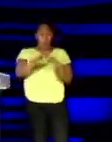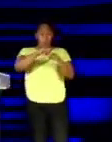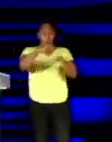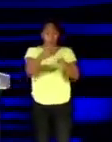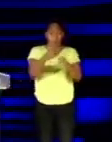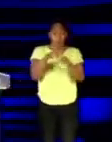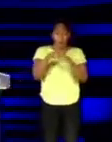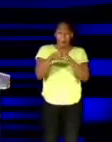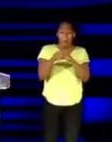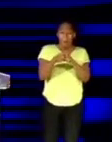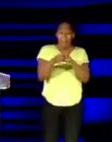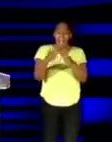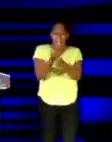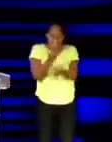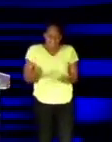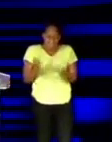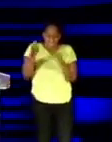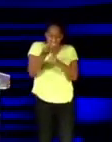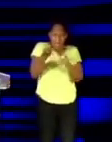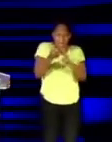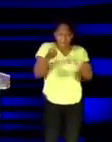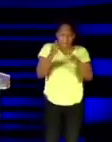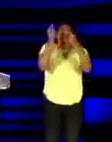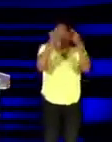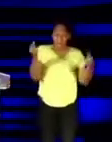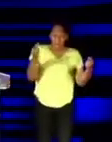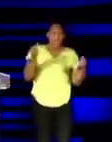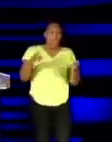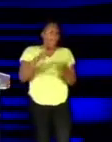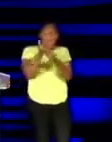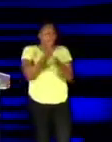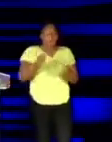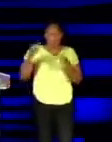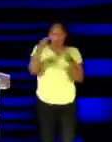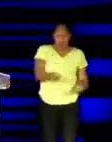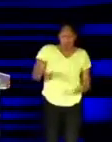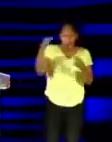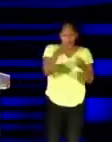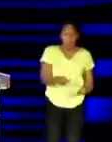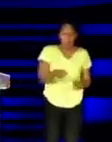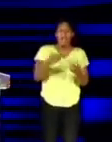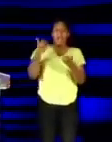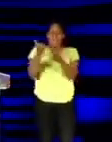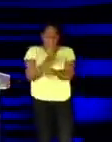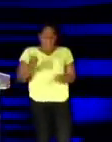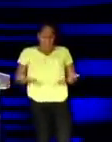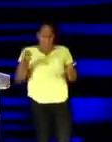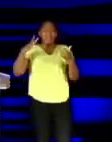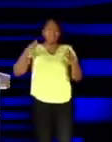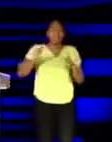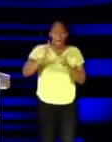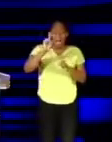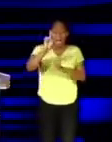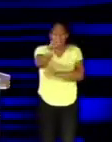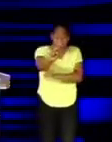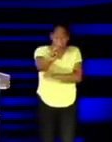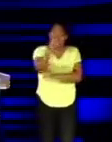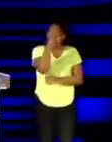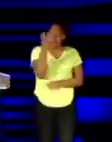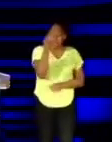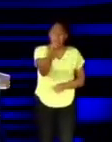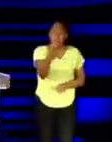Every attack of the enemy. Come on, every struggle, every diagnosis, every